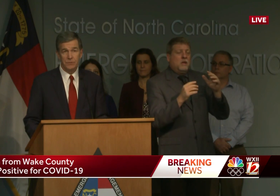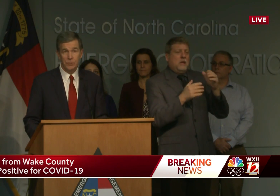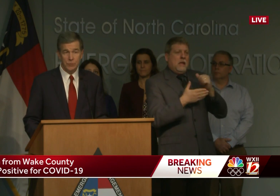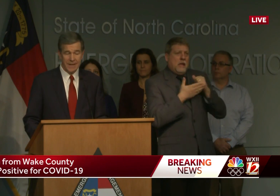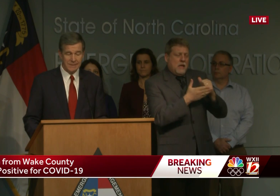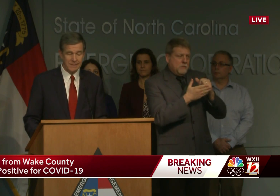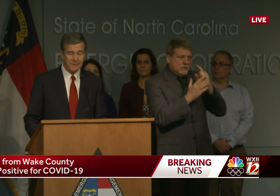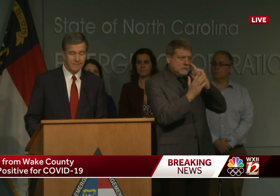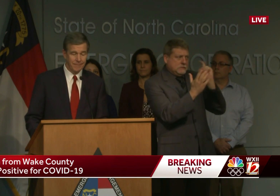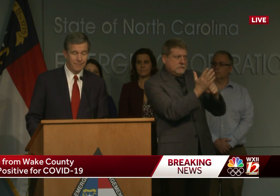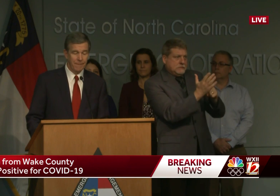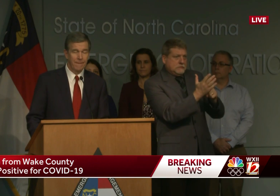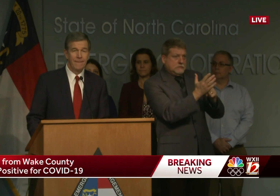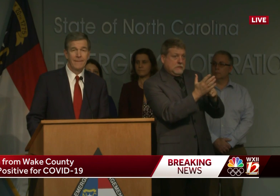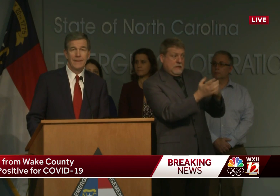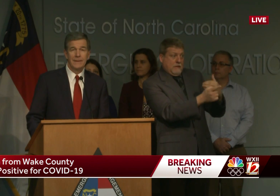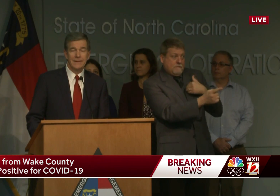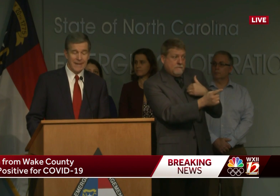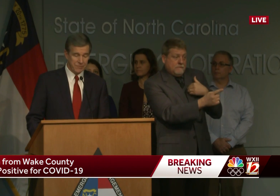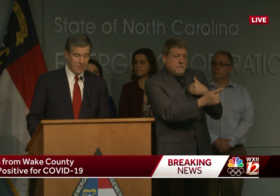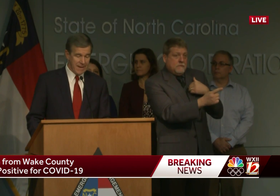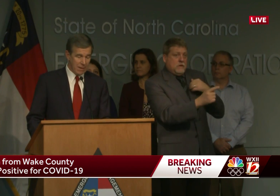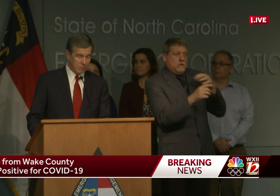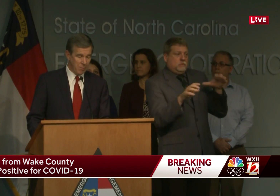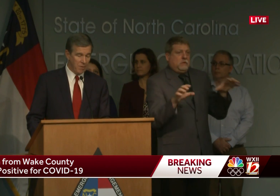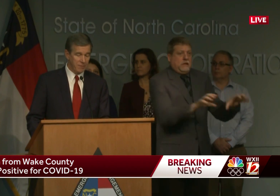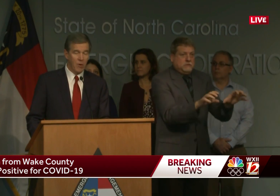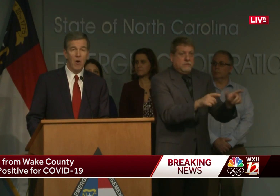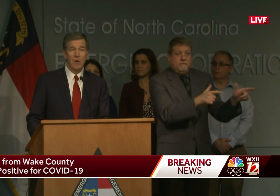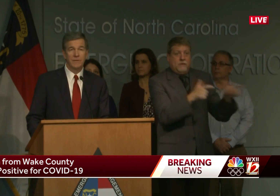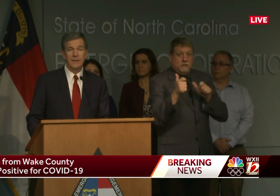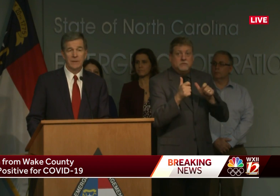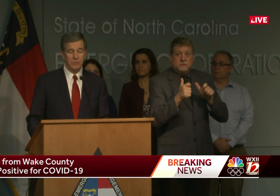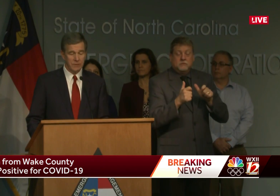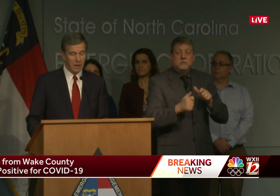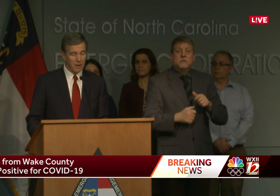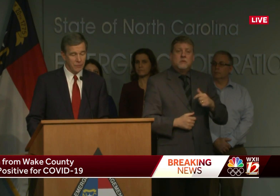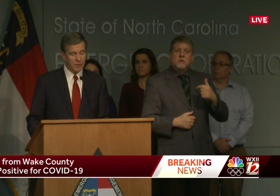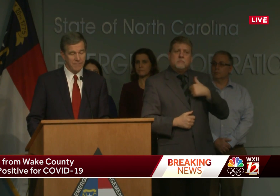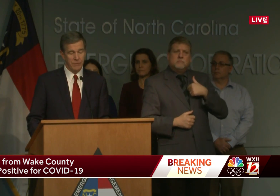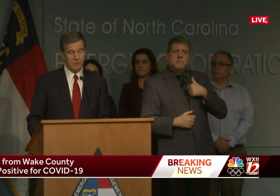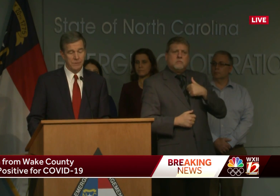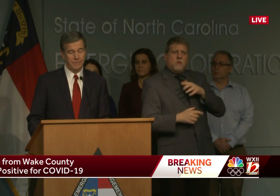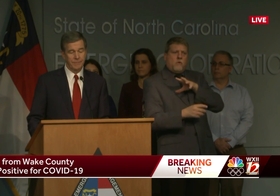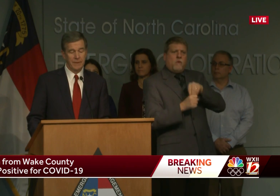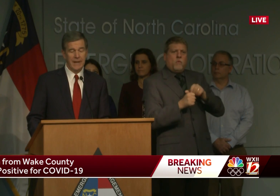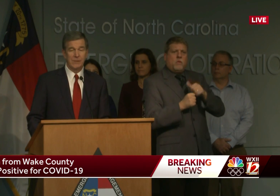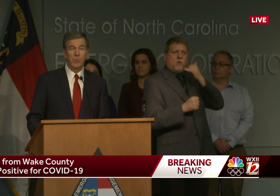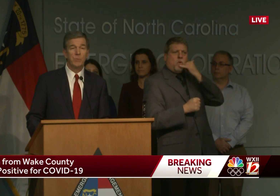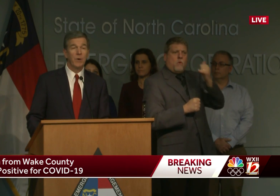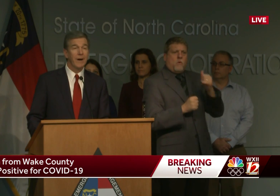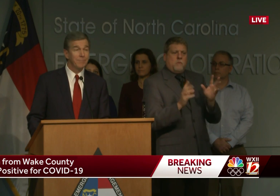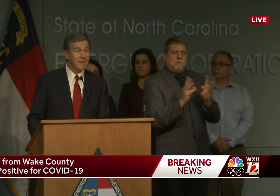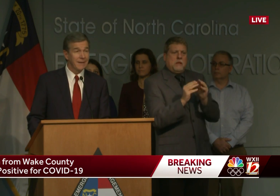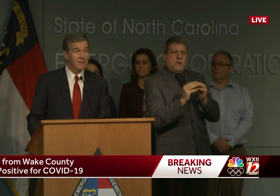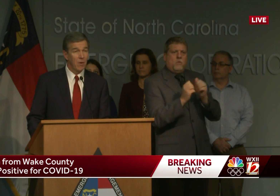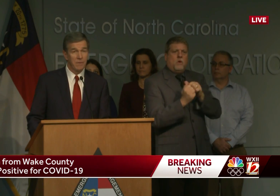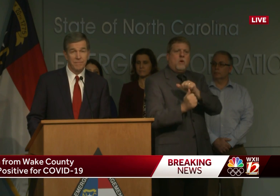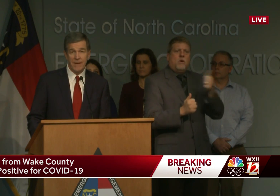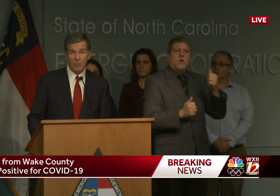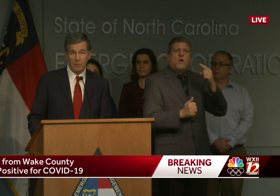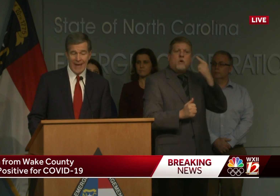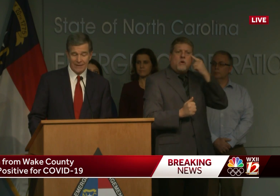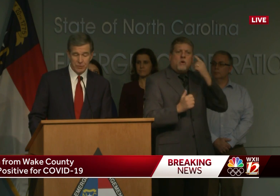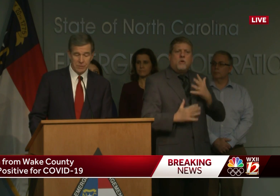to new cases. Yesterday, I was part of a call that included other governors as we were updated